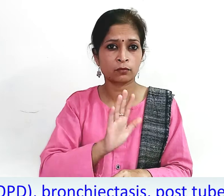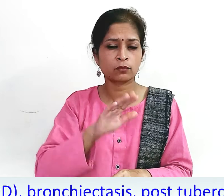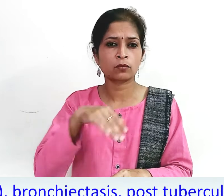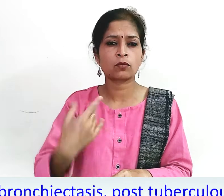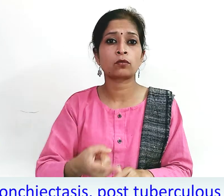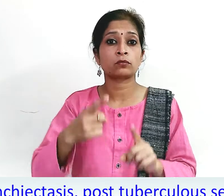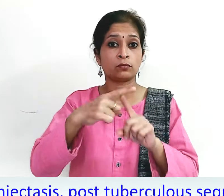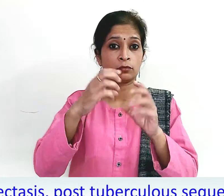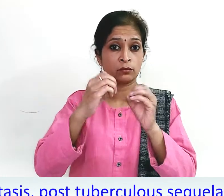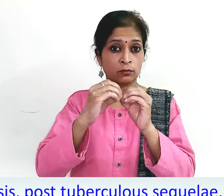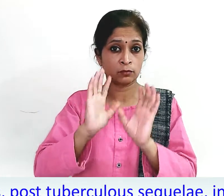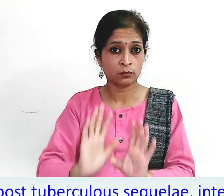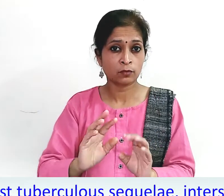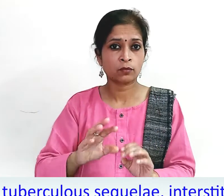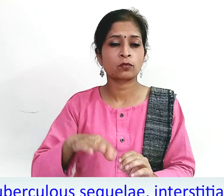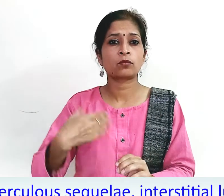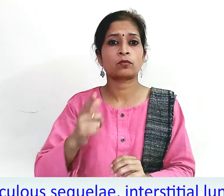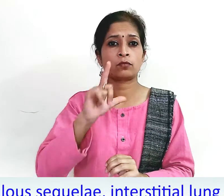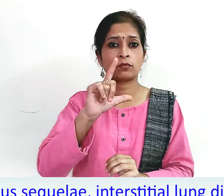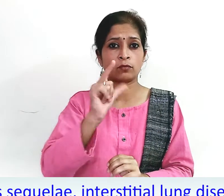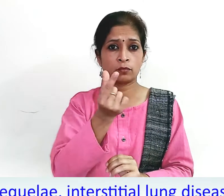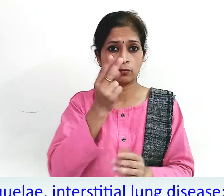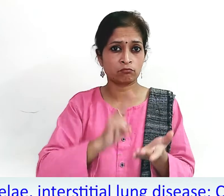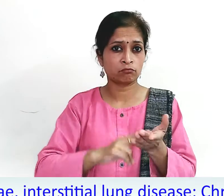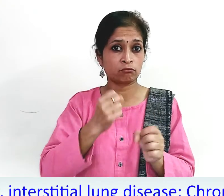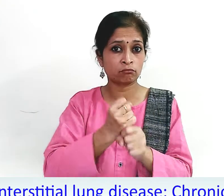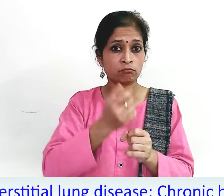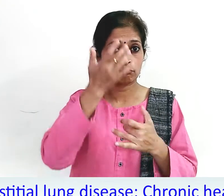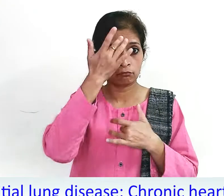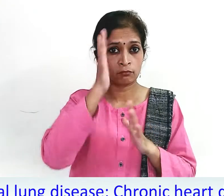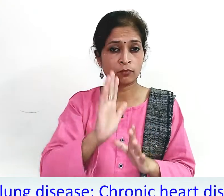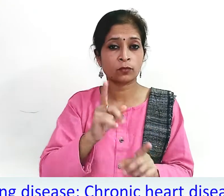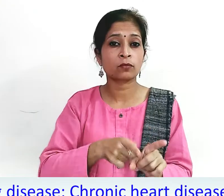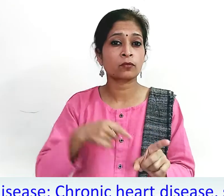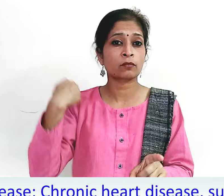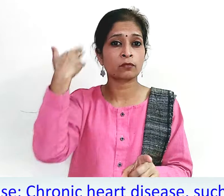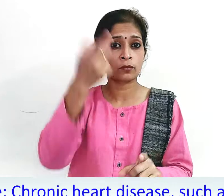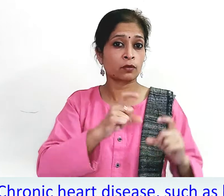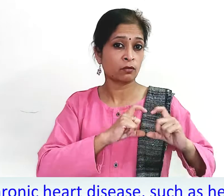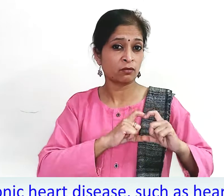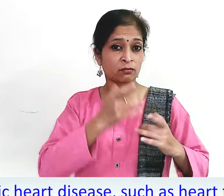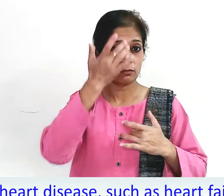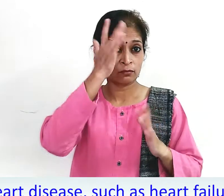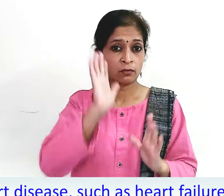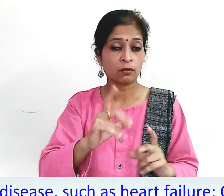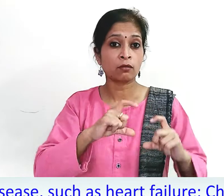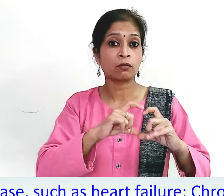post-tuberculosis sequelae, interstitial lung disease, chronic heart disease such as heart failure,